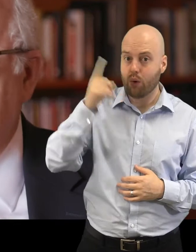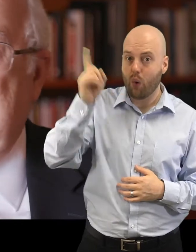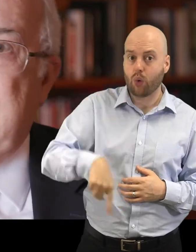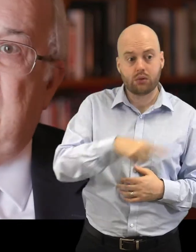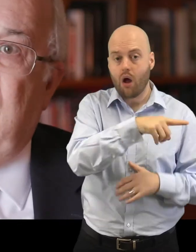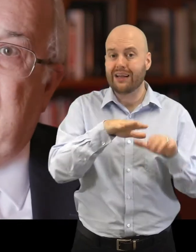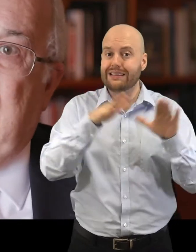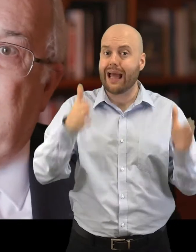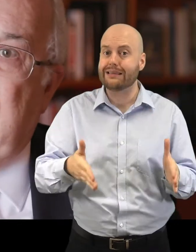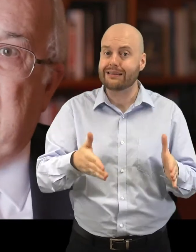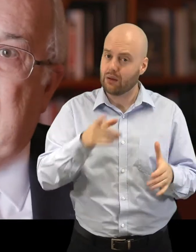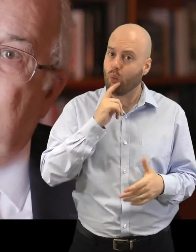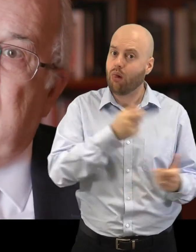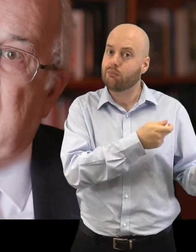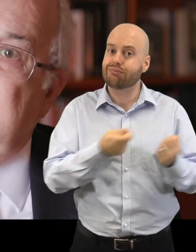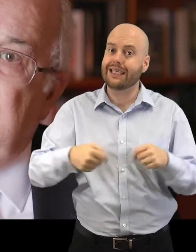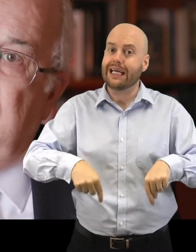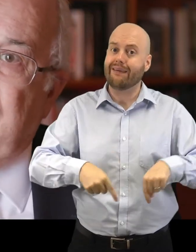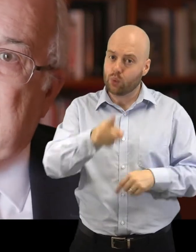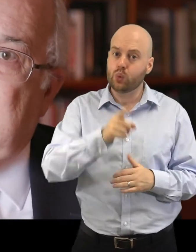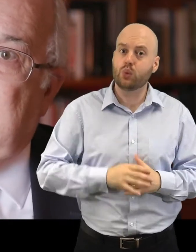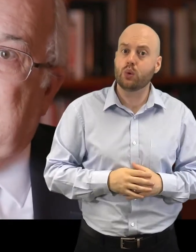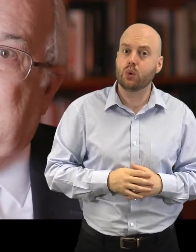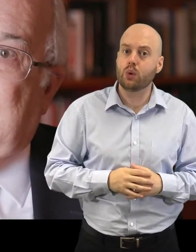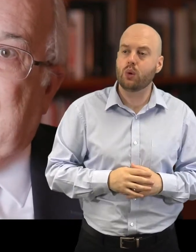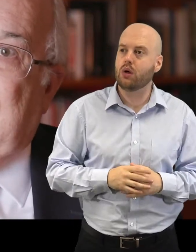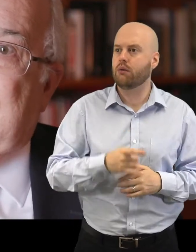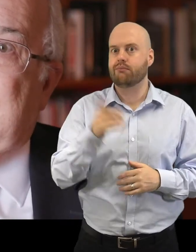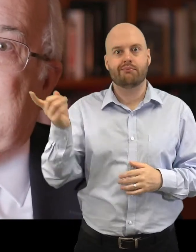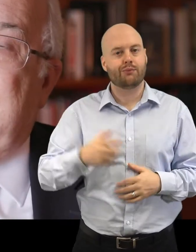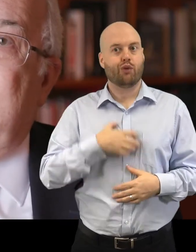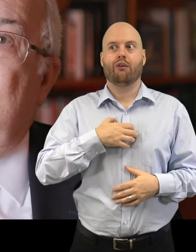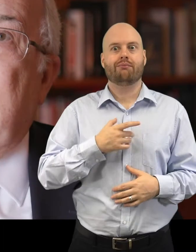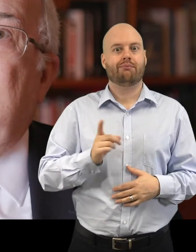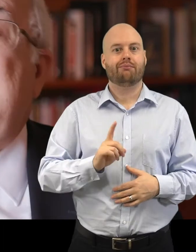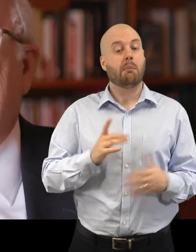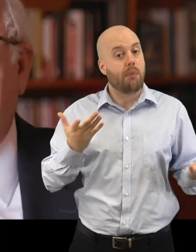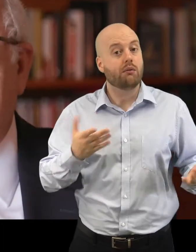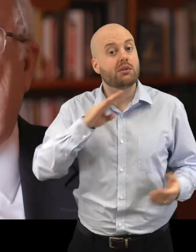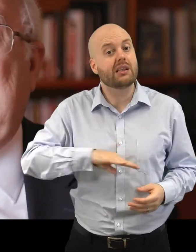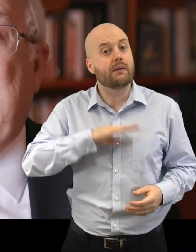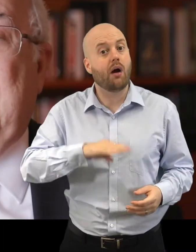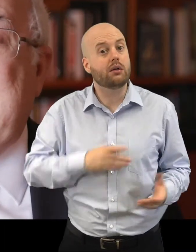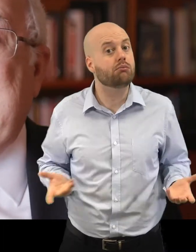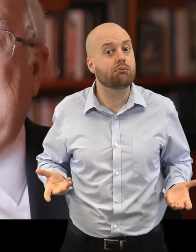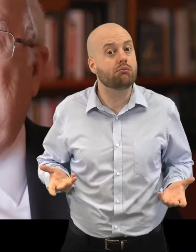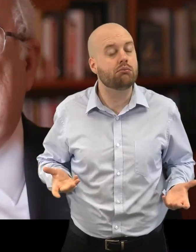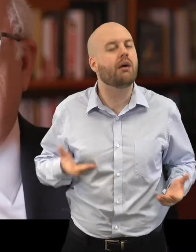the desk of the librarian and you can get it here. And so they were satisfied. But then immediately